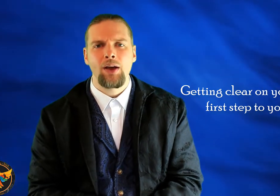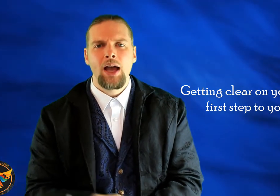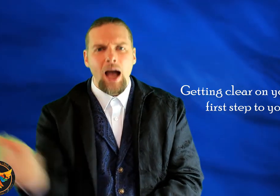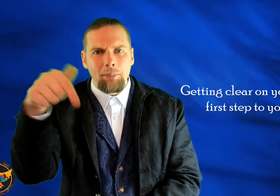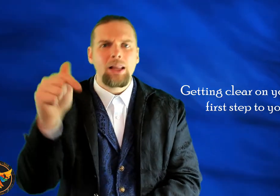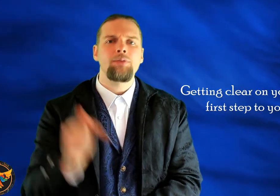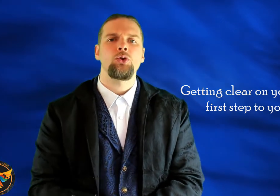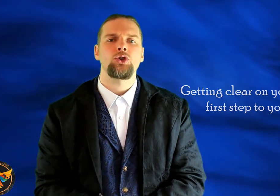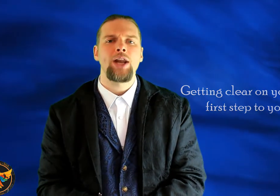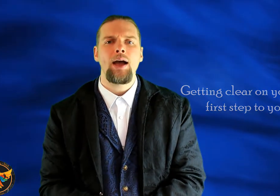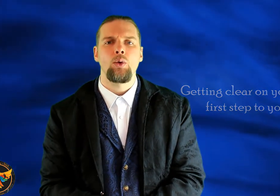I'm a life coach now.